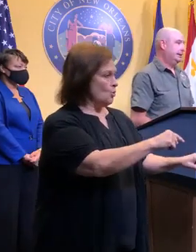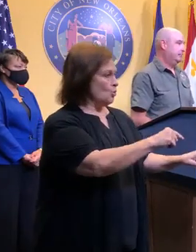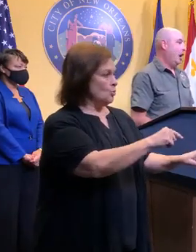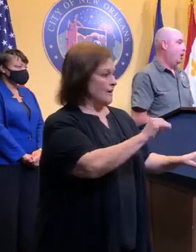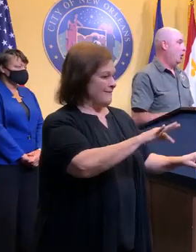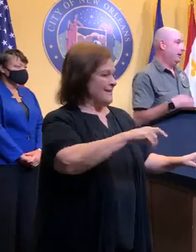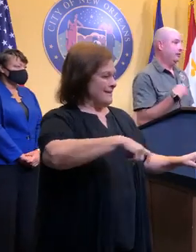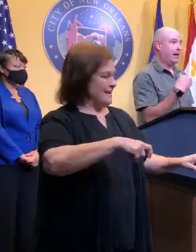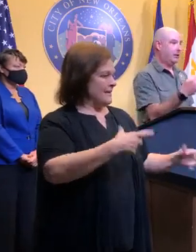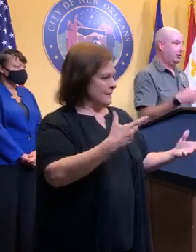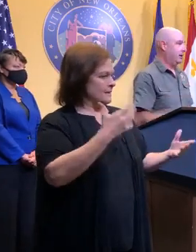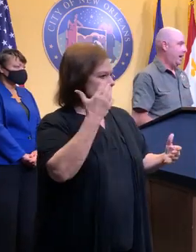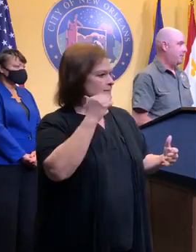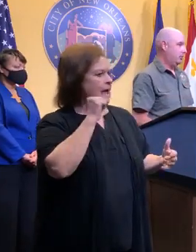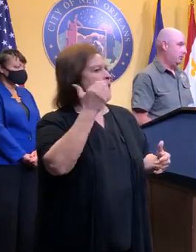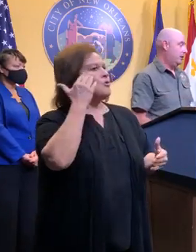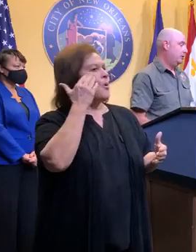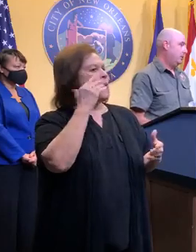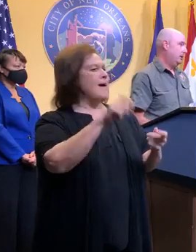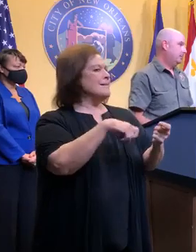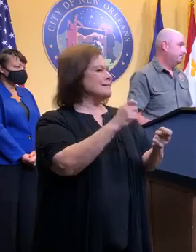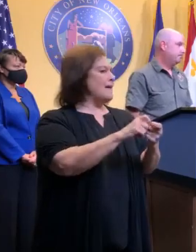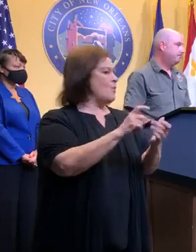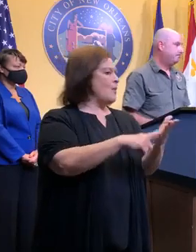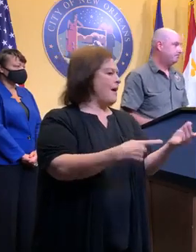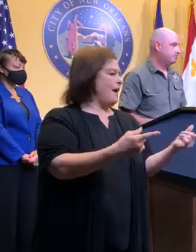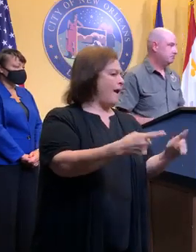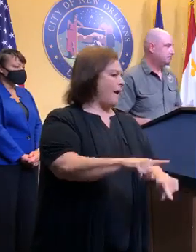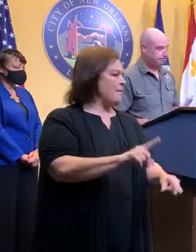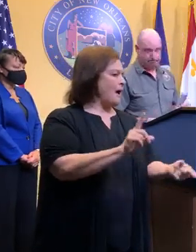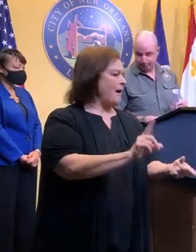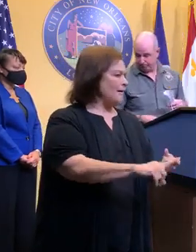not knowing exactly what's going to happen through the end of the week.